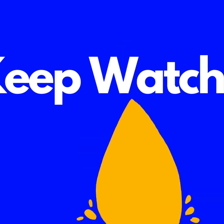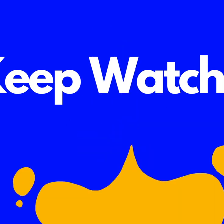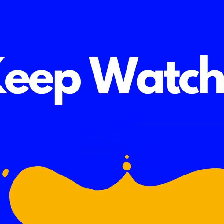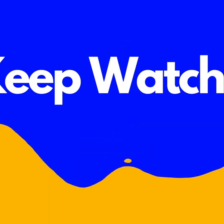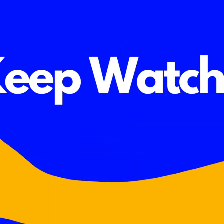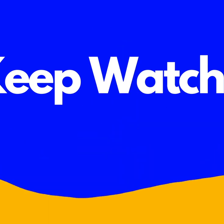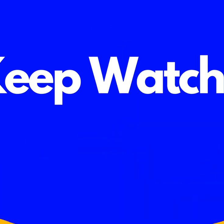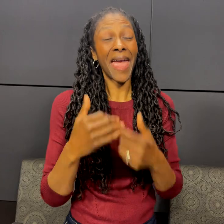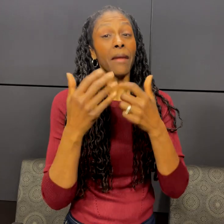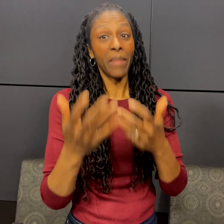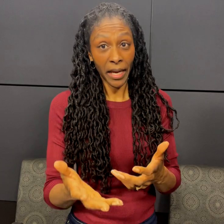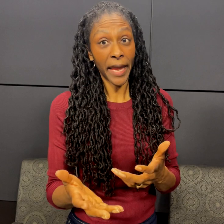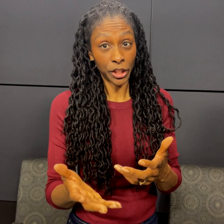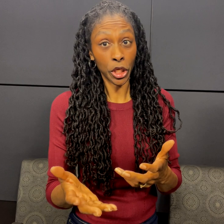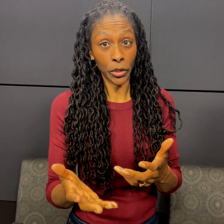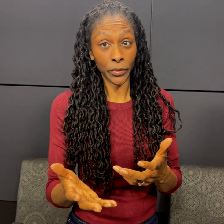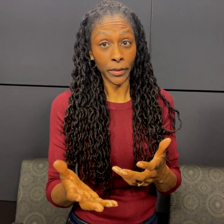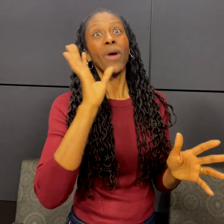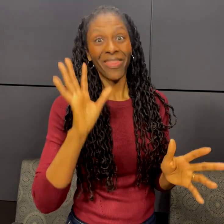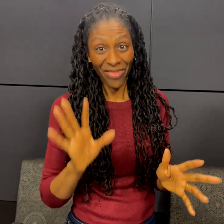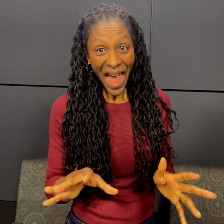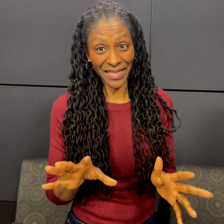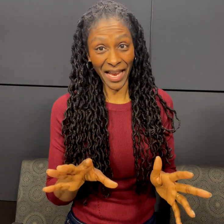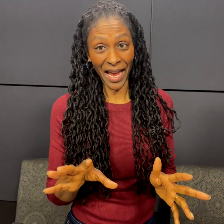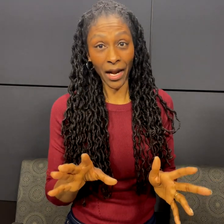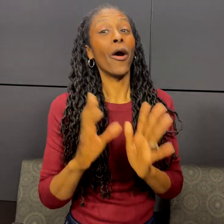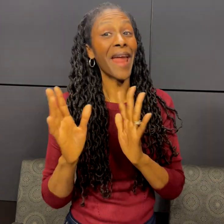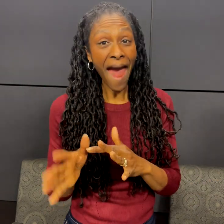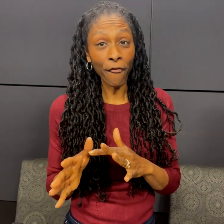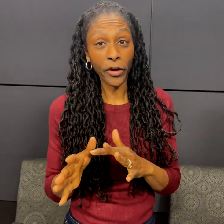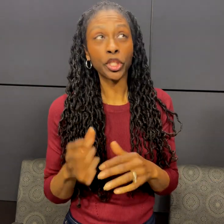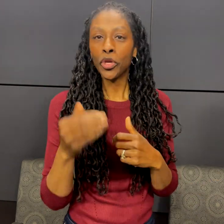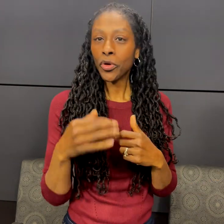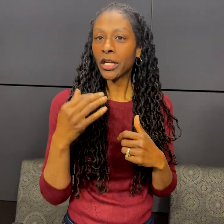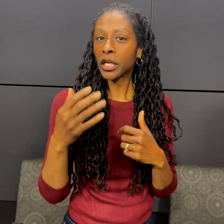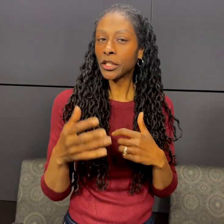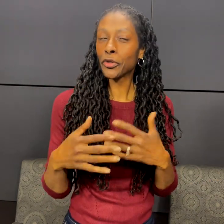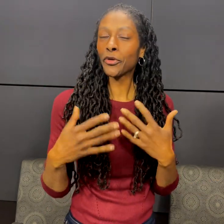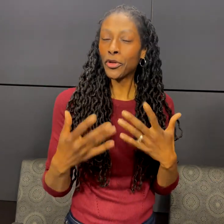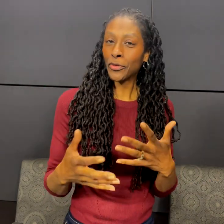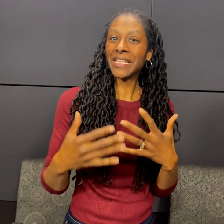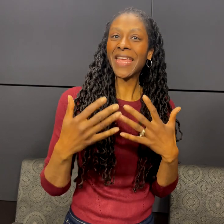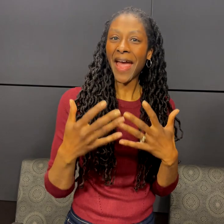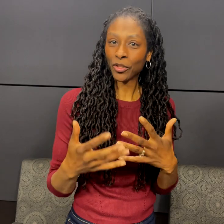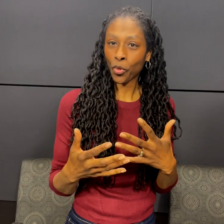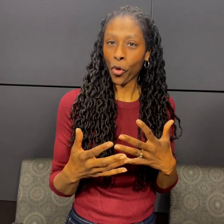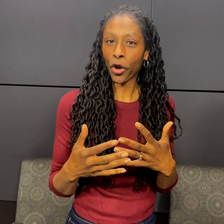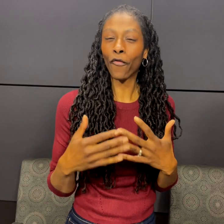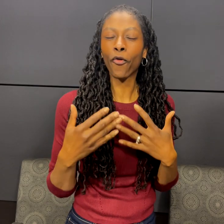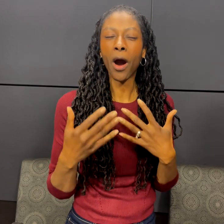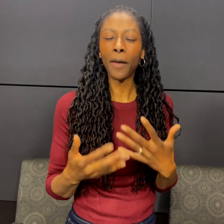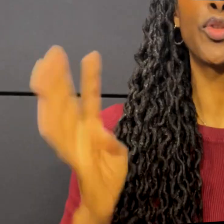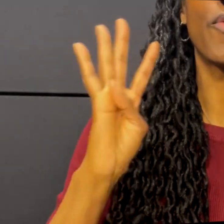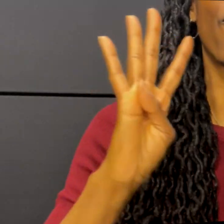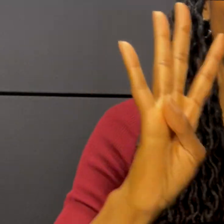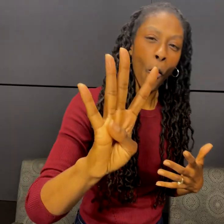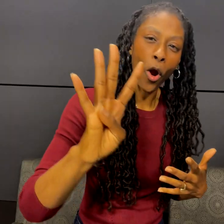implications and medication use. With that said, on average, you could consider using castor oil for up to four